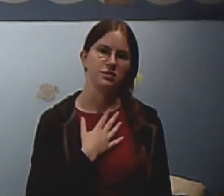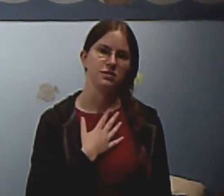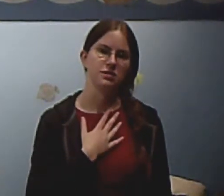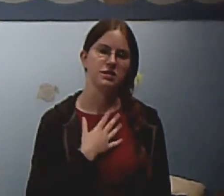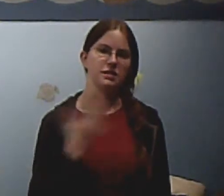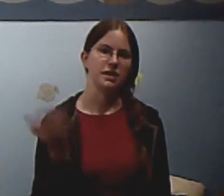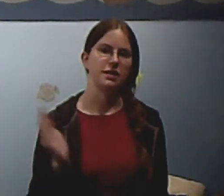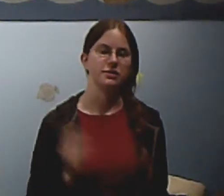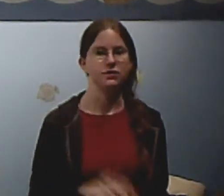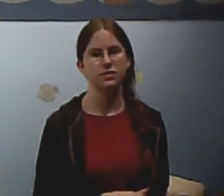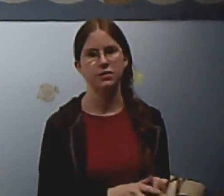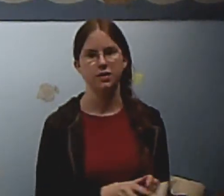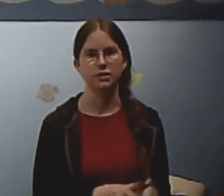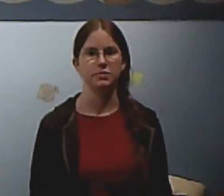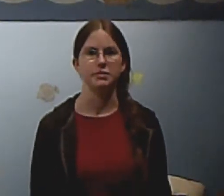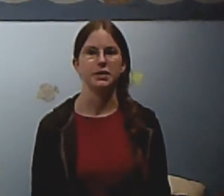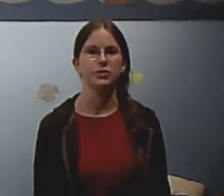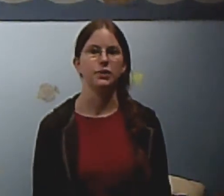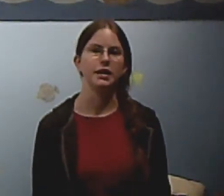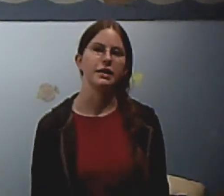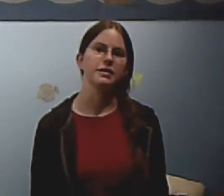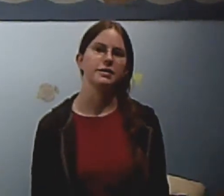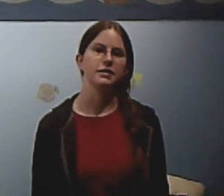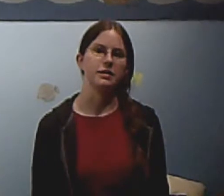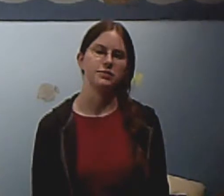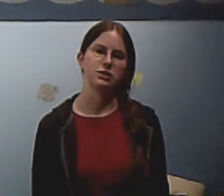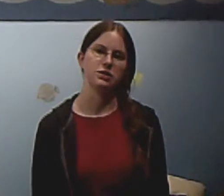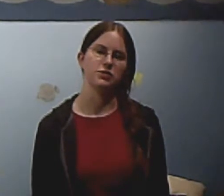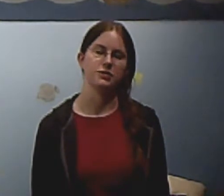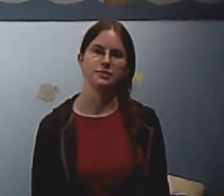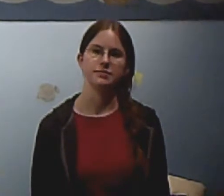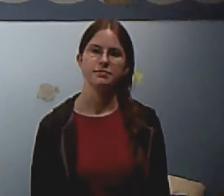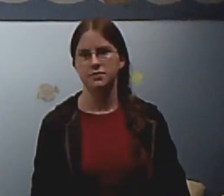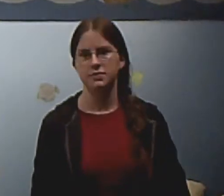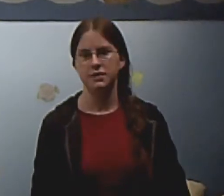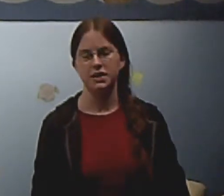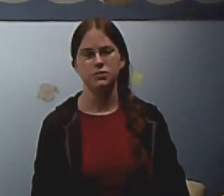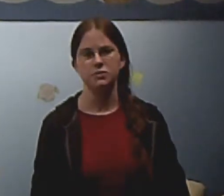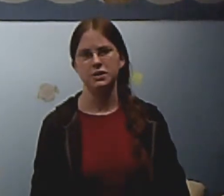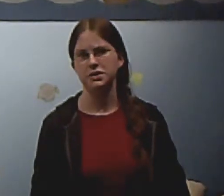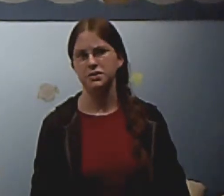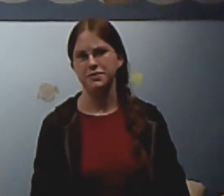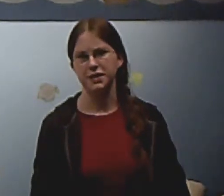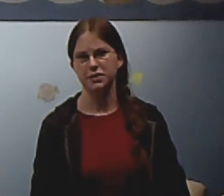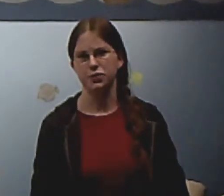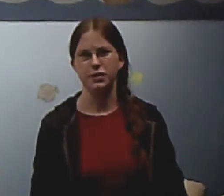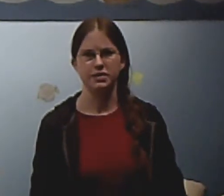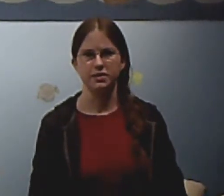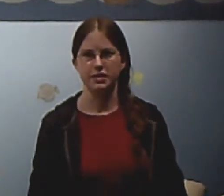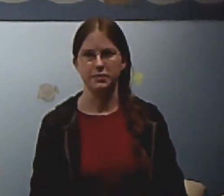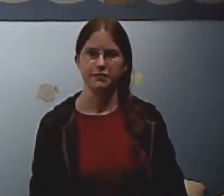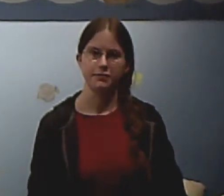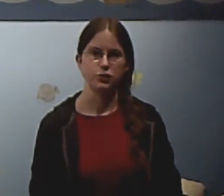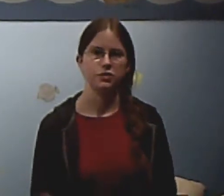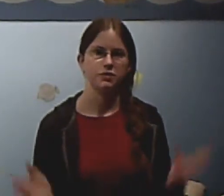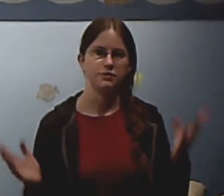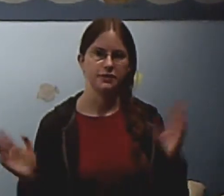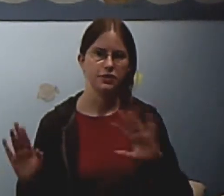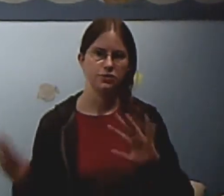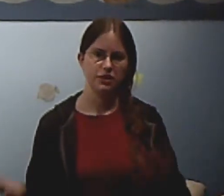with the series and a little bit about why I like the games in general. Now, The Legend of Zelda wasn't like my first video